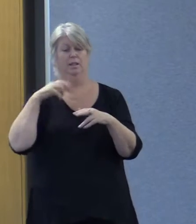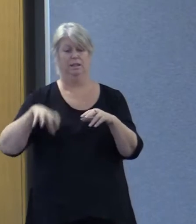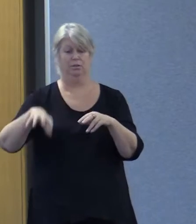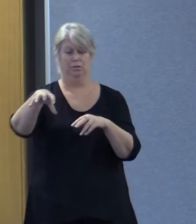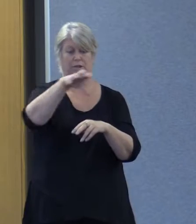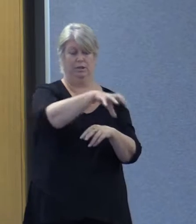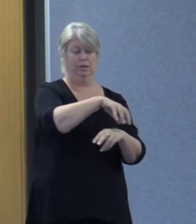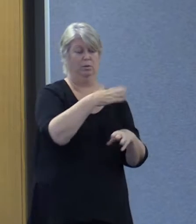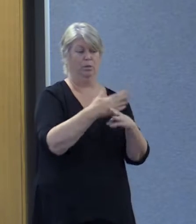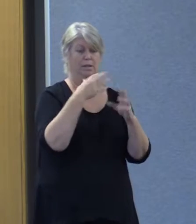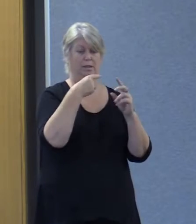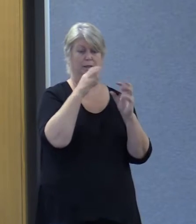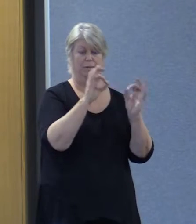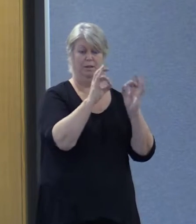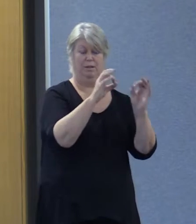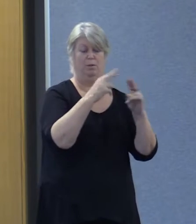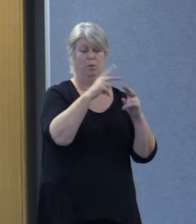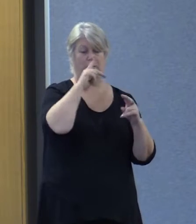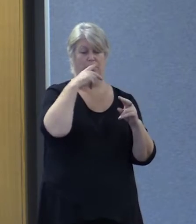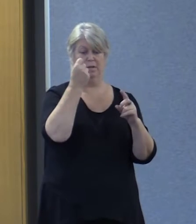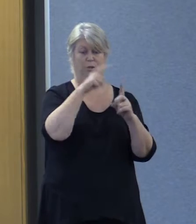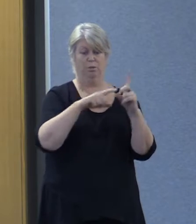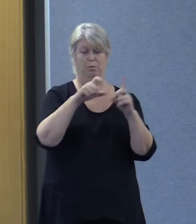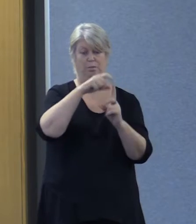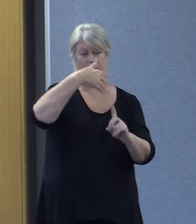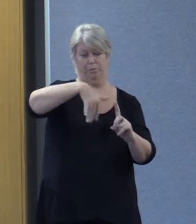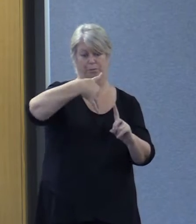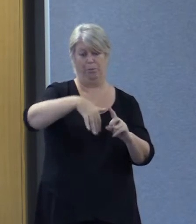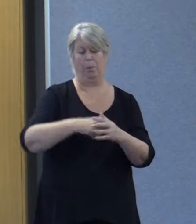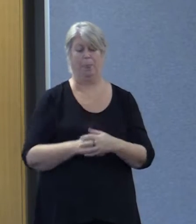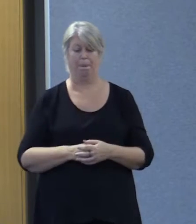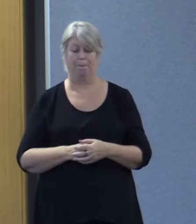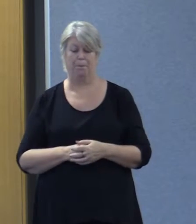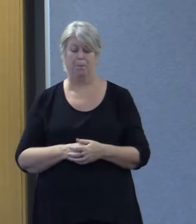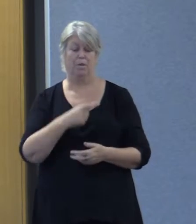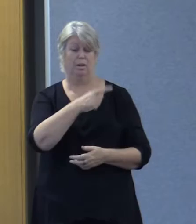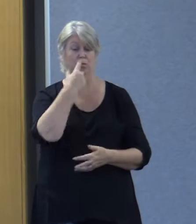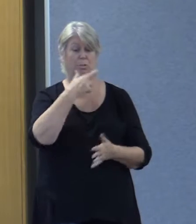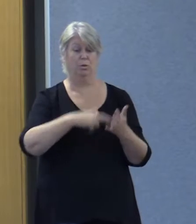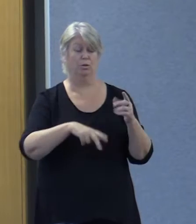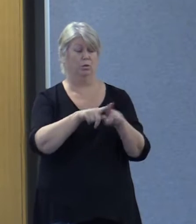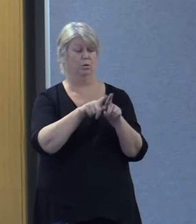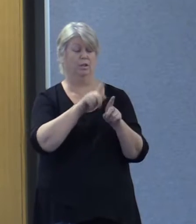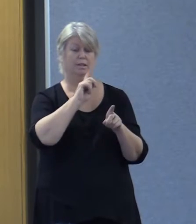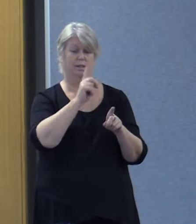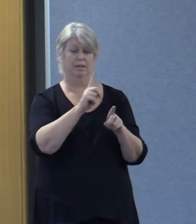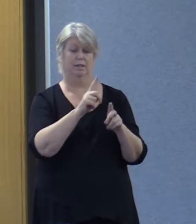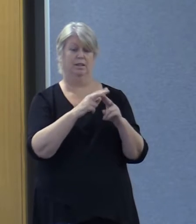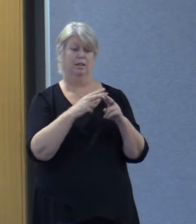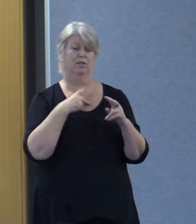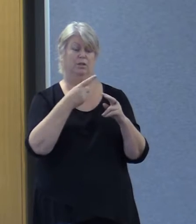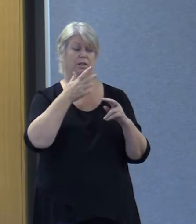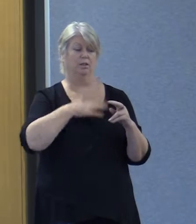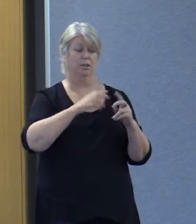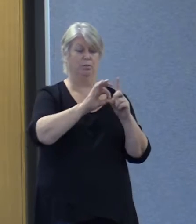region to work specifically with people from coal communities. The report also stresses the requirement to improve